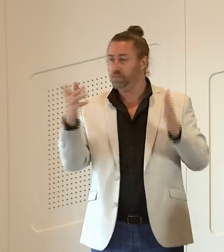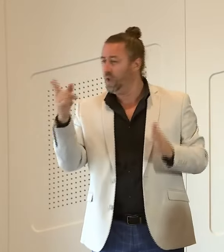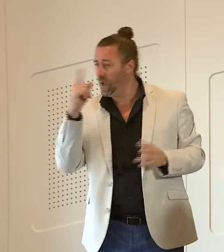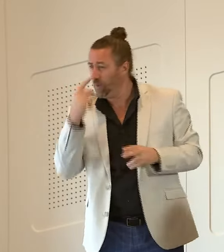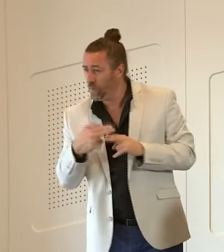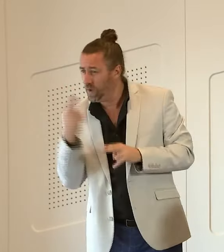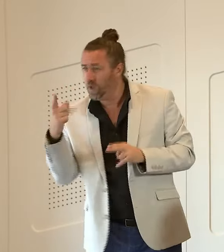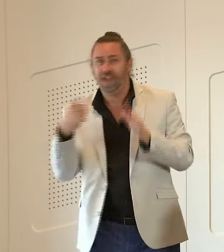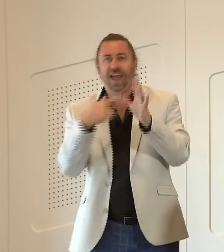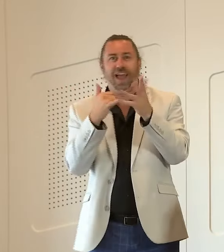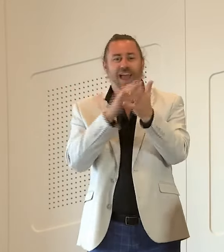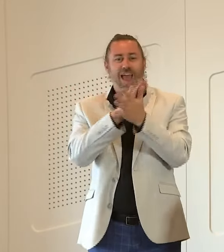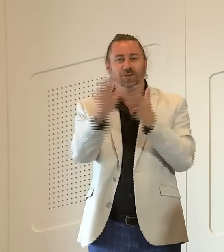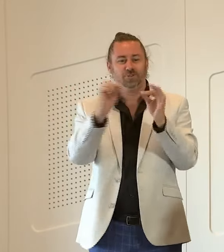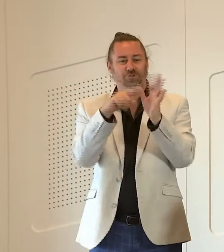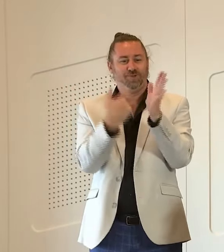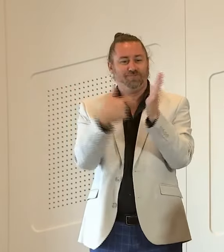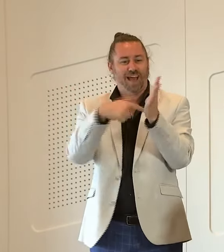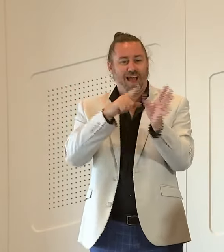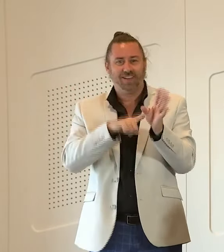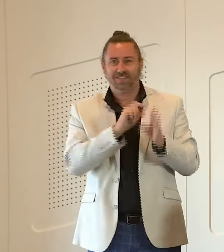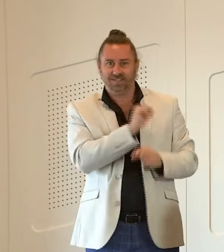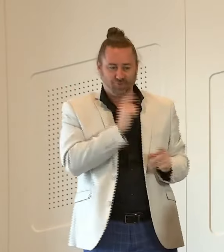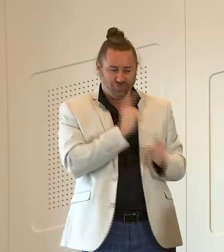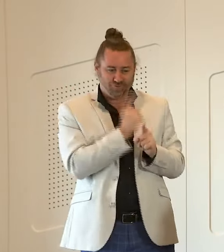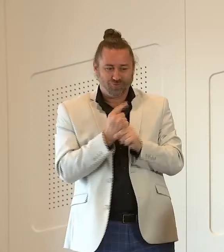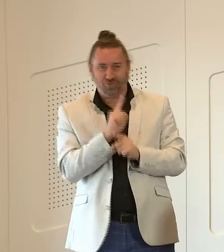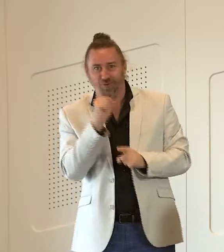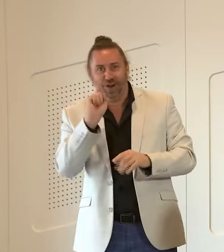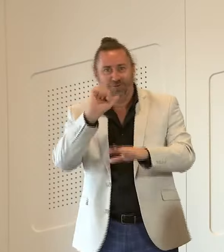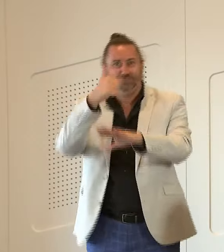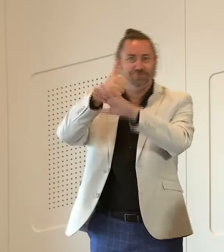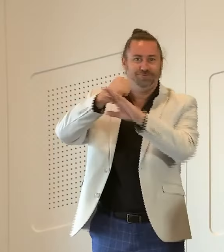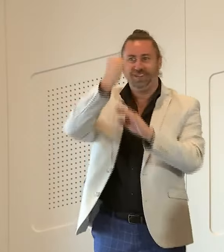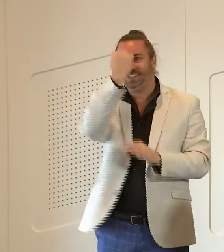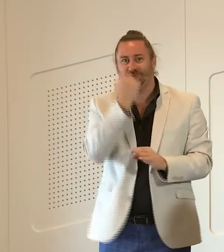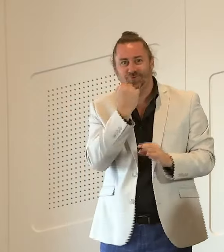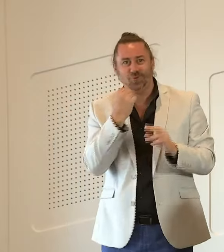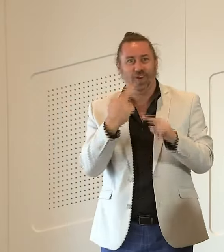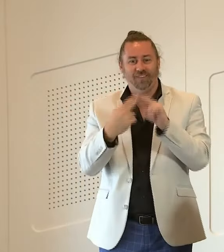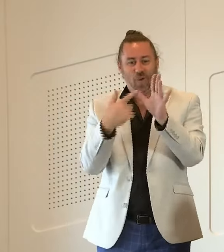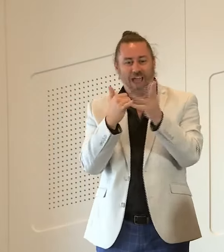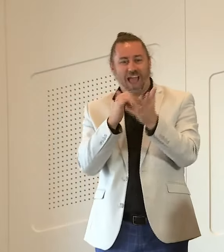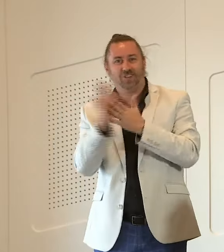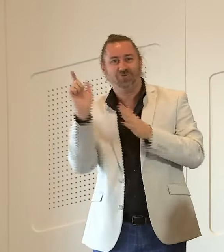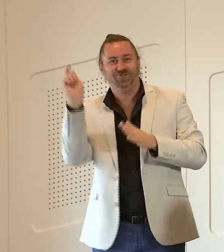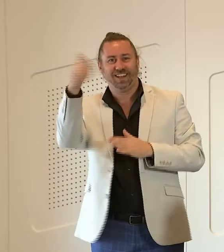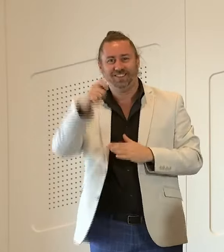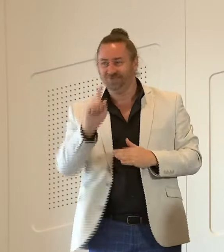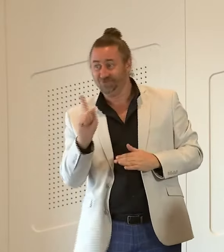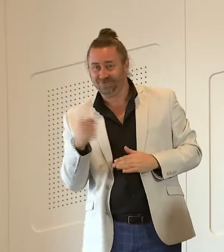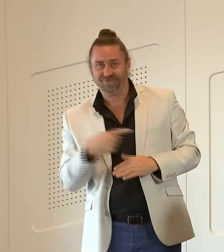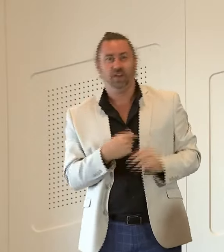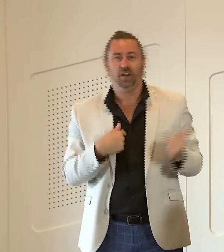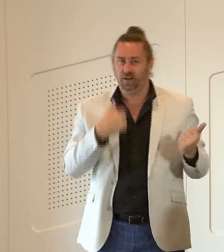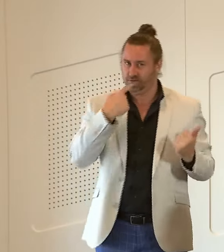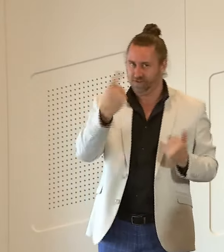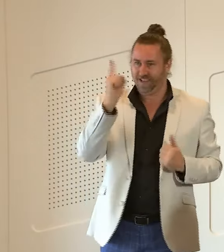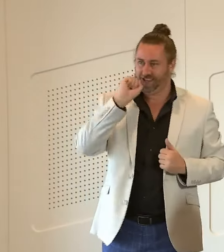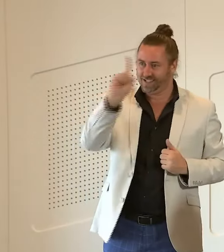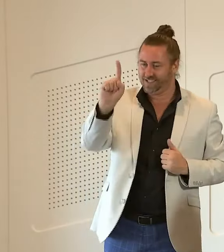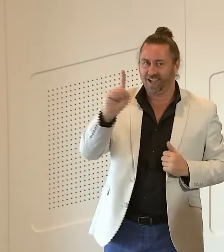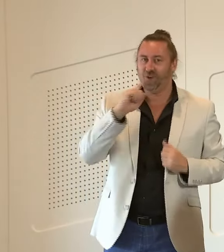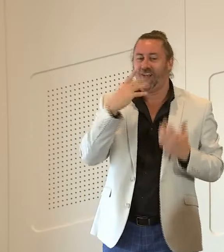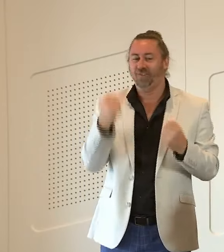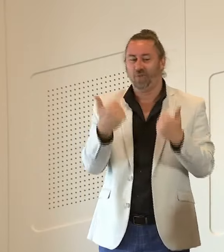look i said yesterday that it